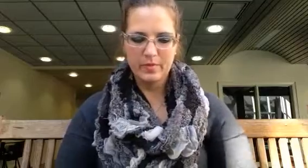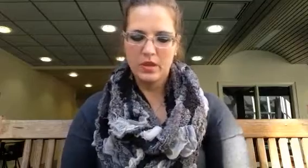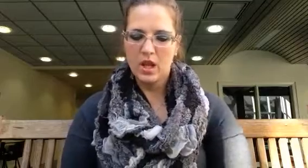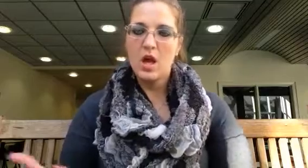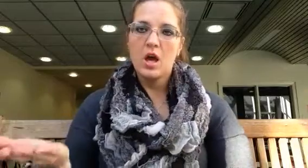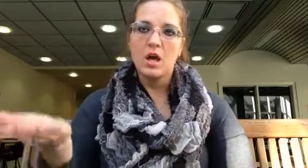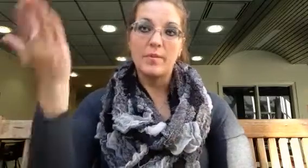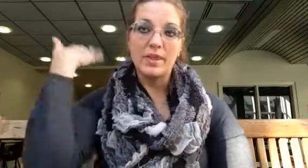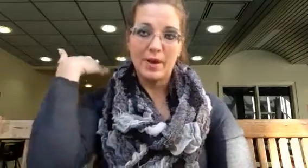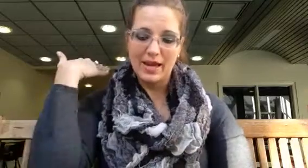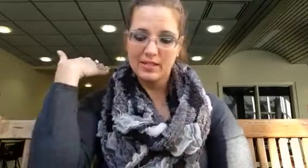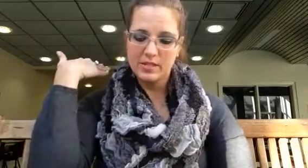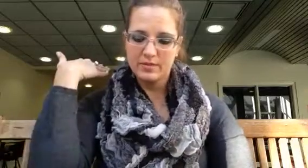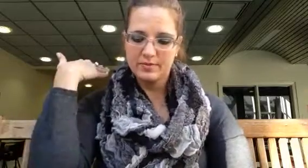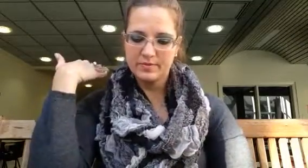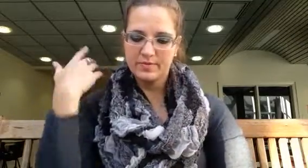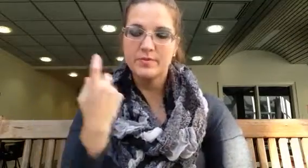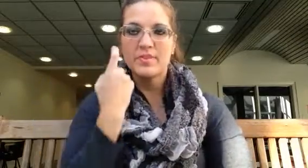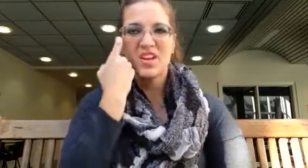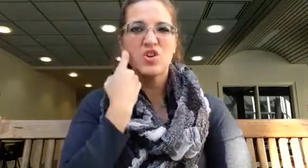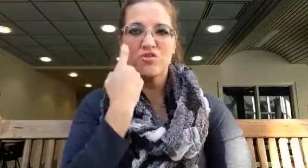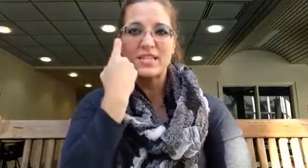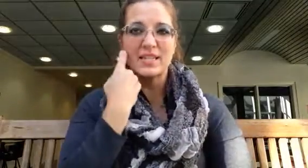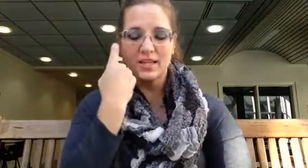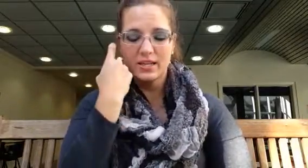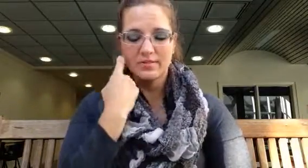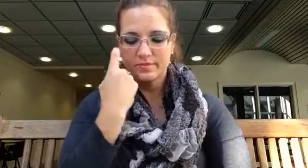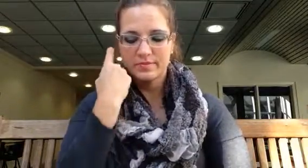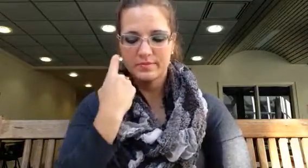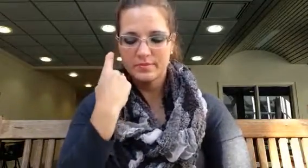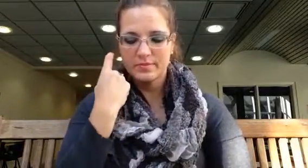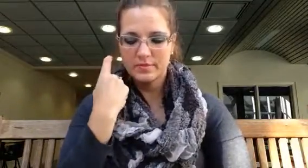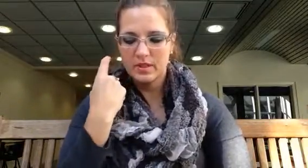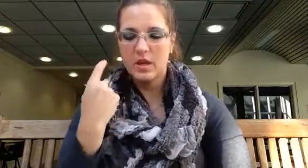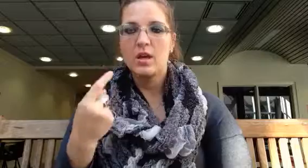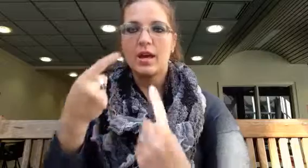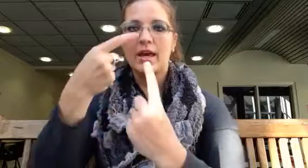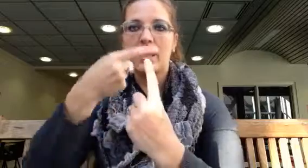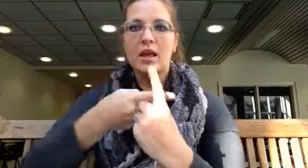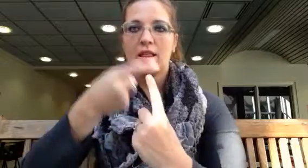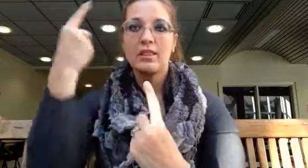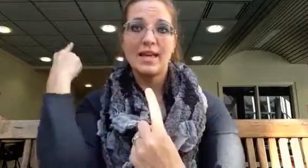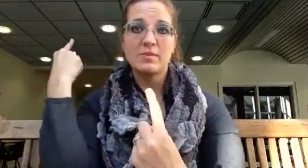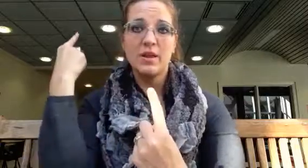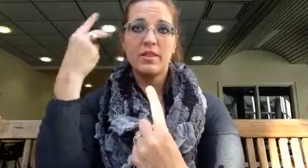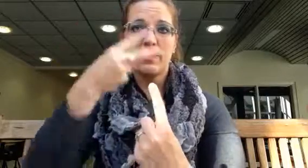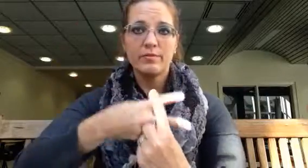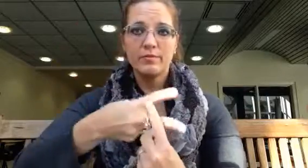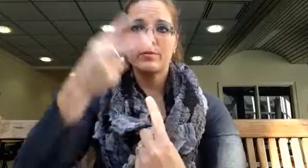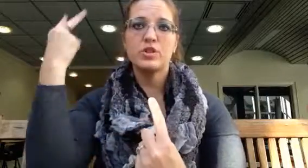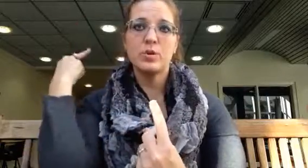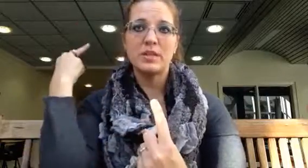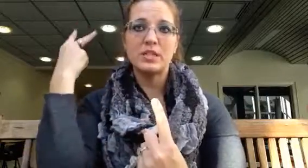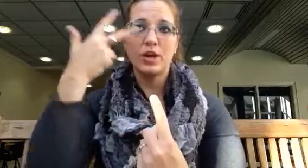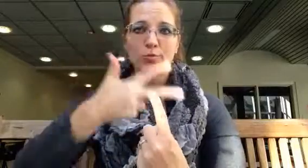Um. Um. In the past. Recently. Okay. Last month. Two months ago.